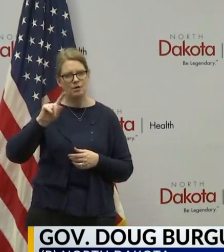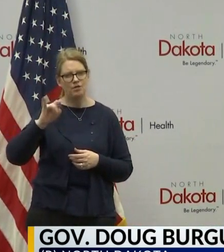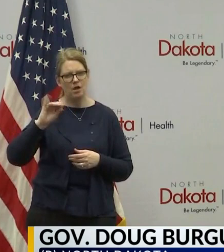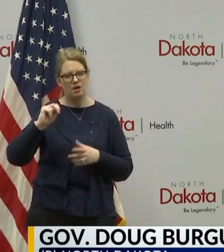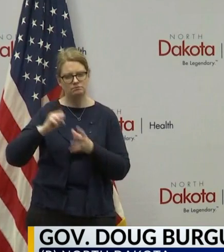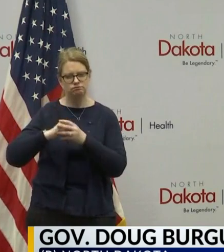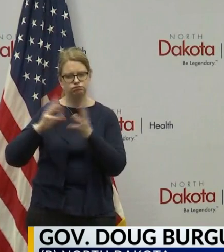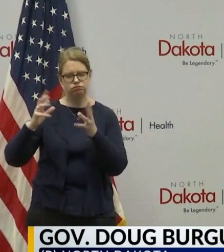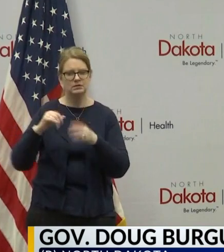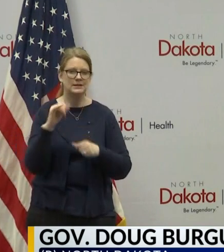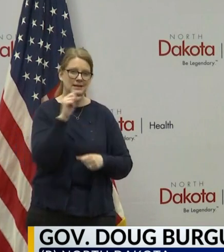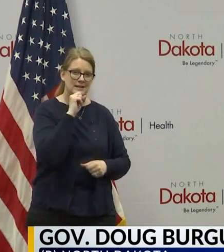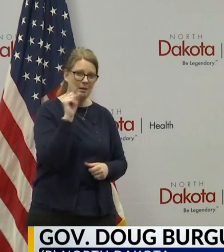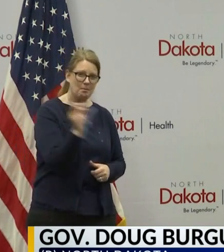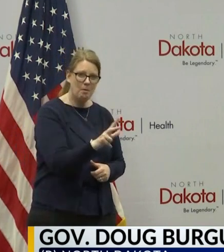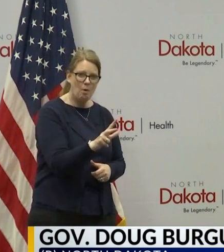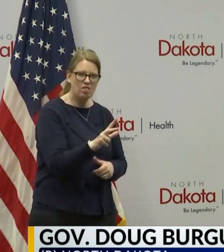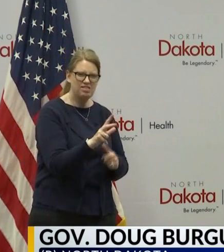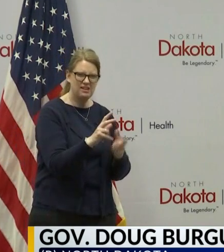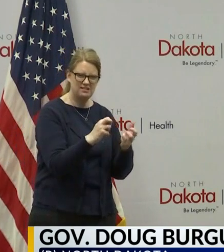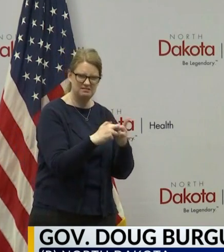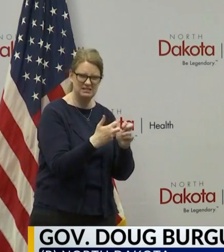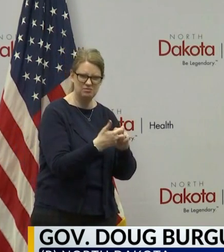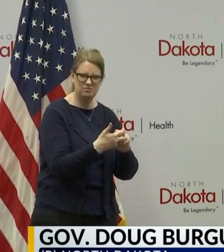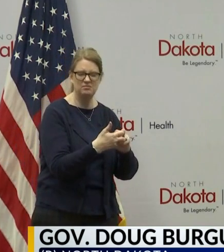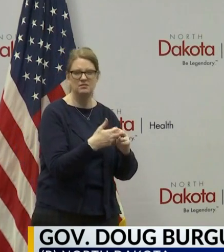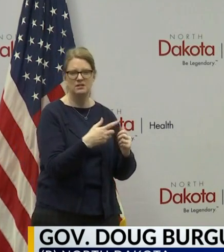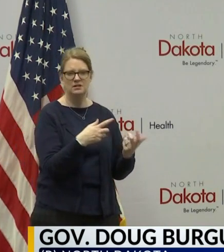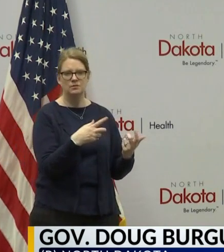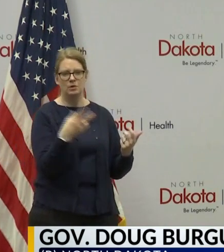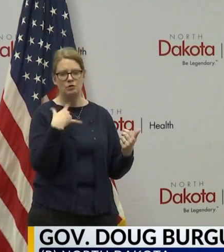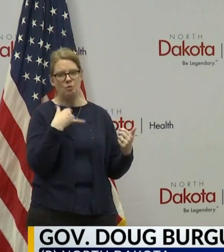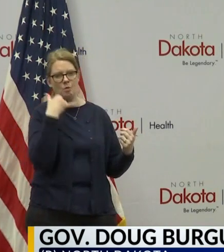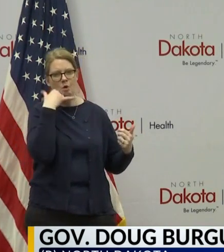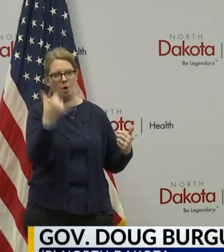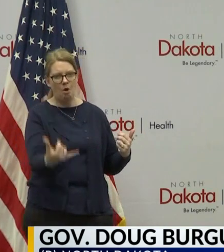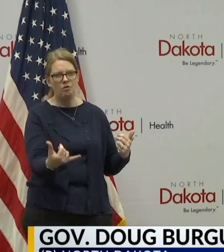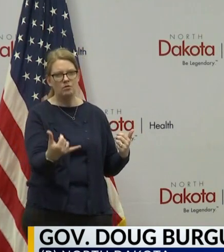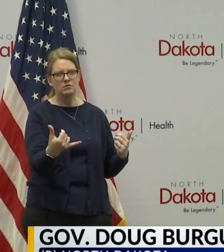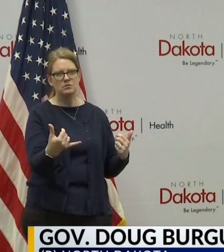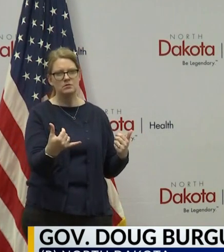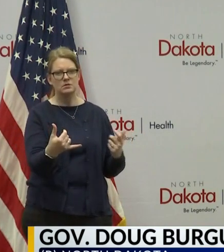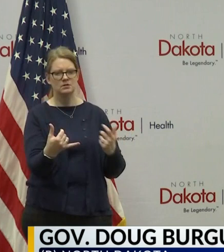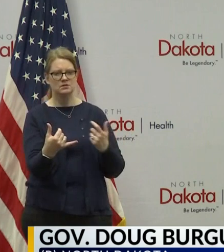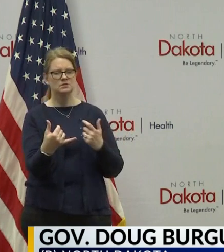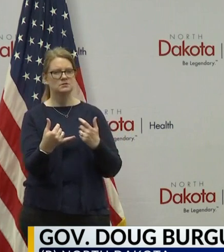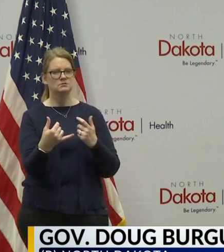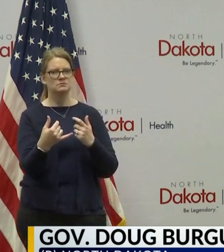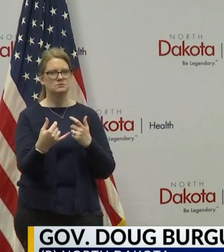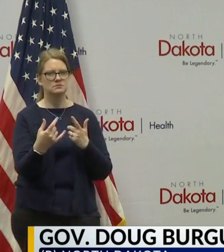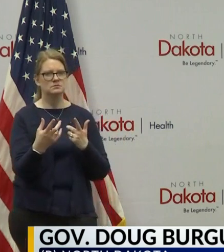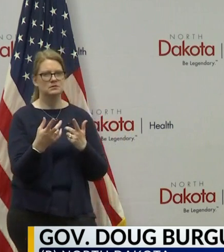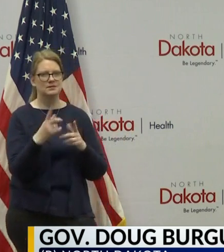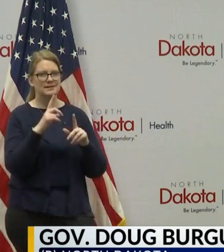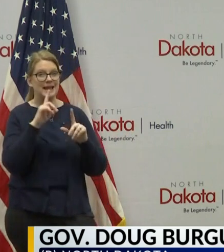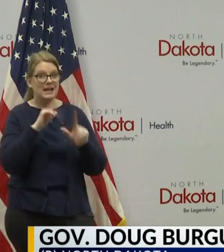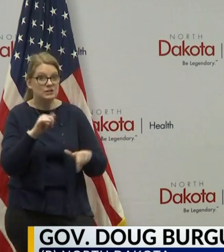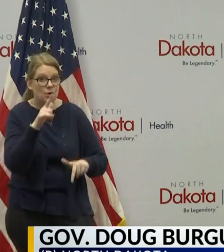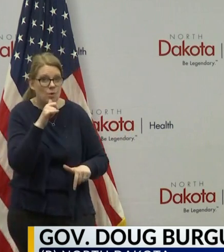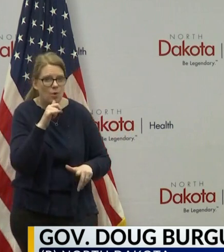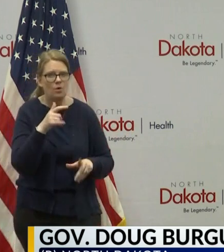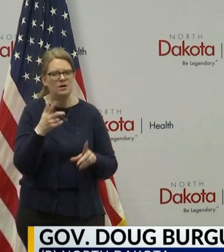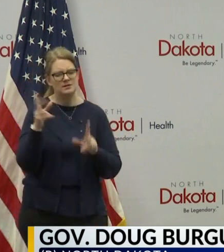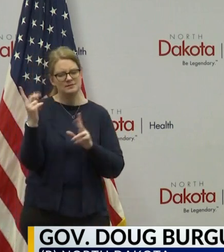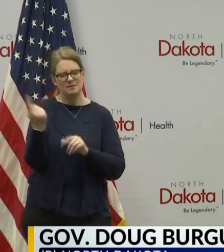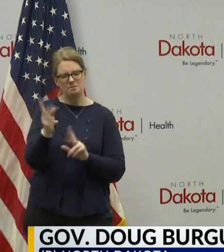Ebola crisis, et cetera. But when you call this line, you're going to get connected with counseling, trained